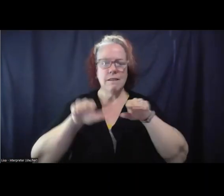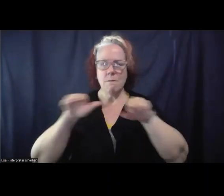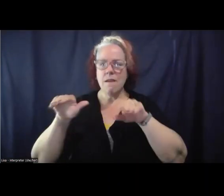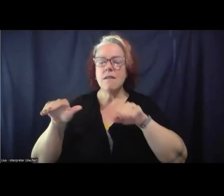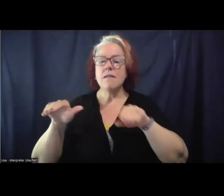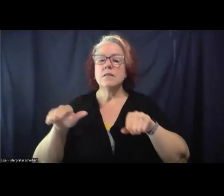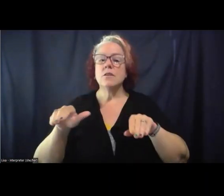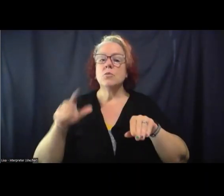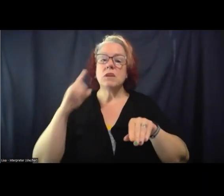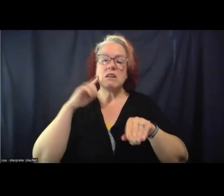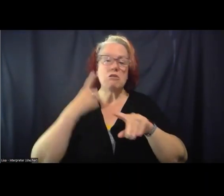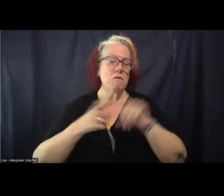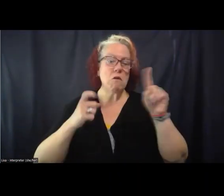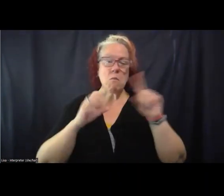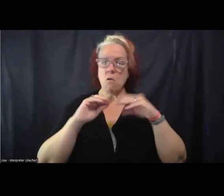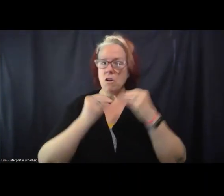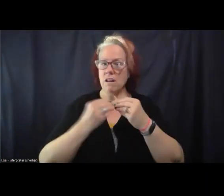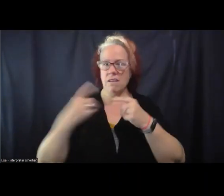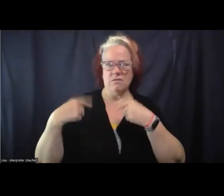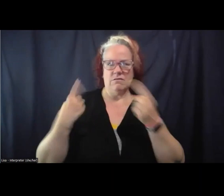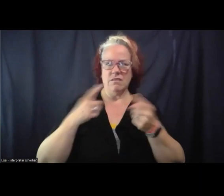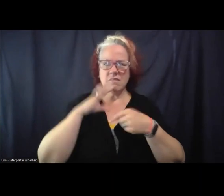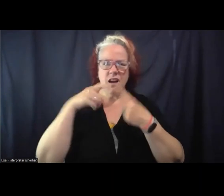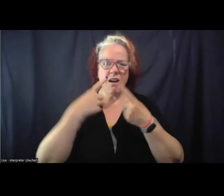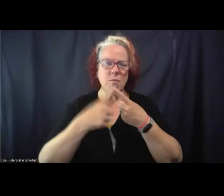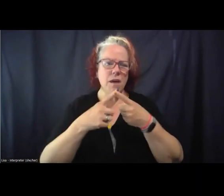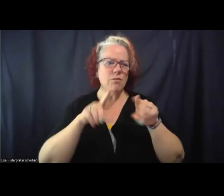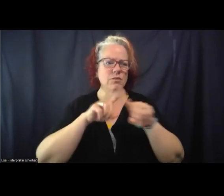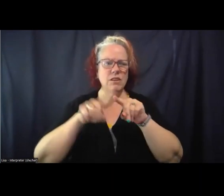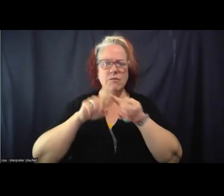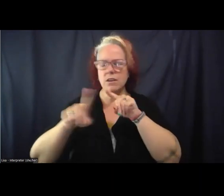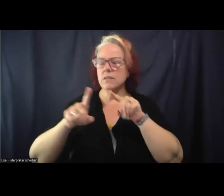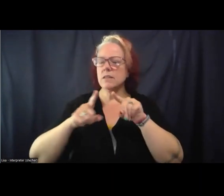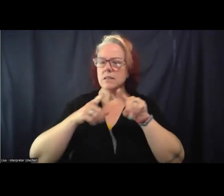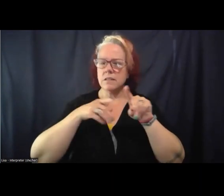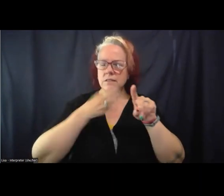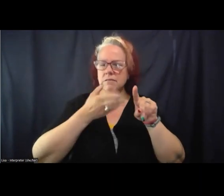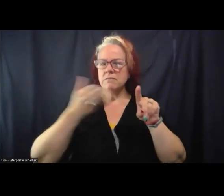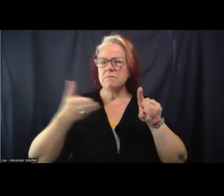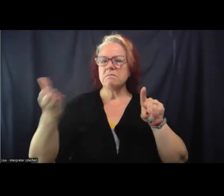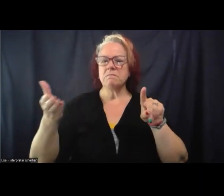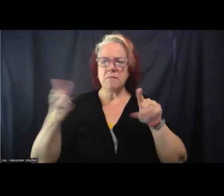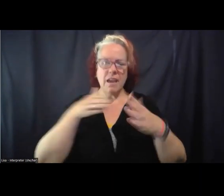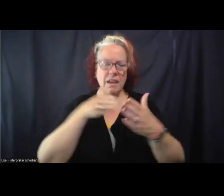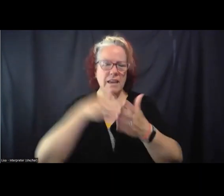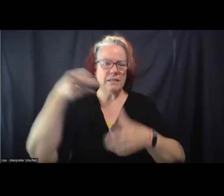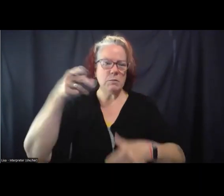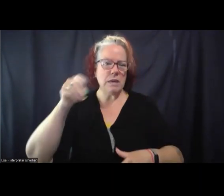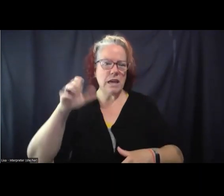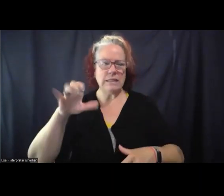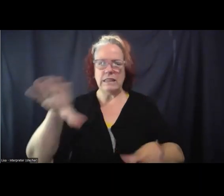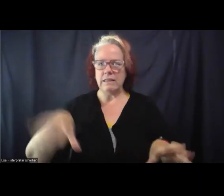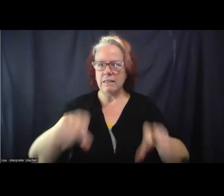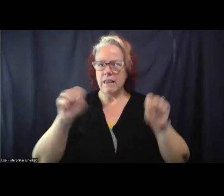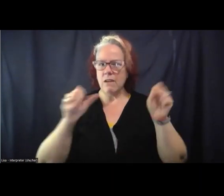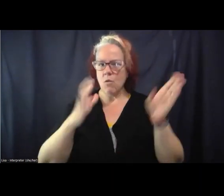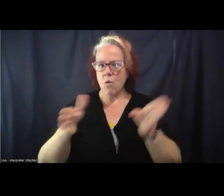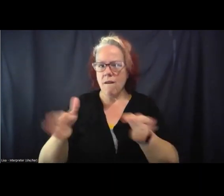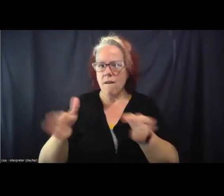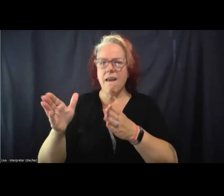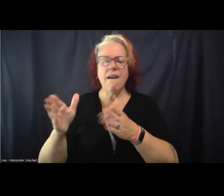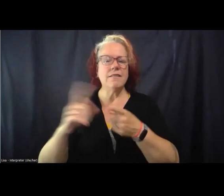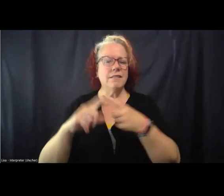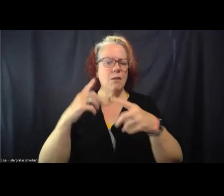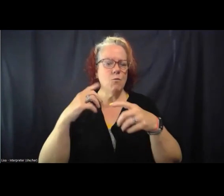talk about campaigns against different parts of the PIC that they were a part of organizing and ultimately winning.